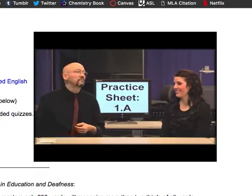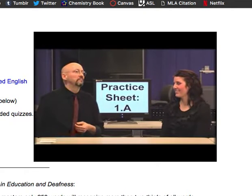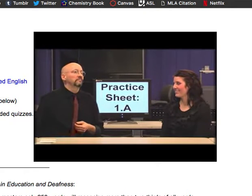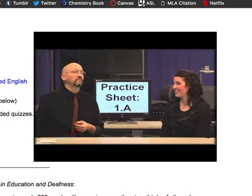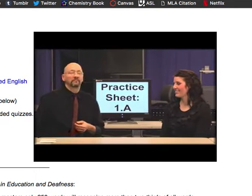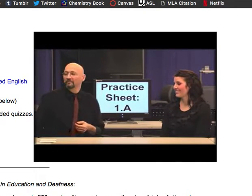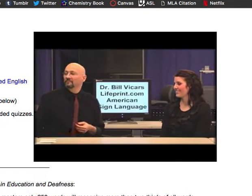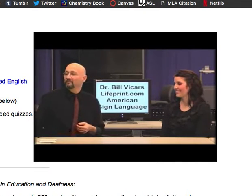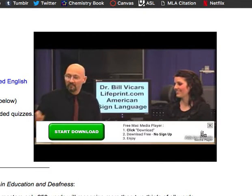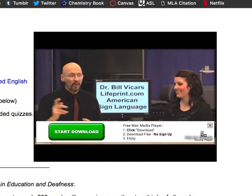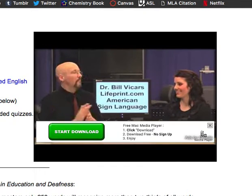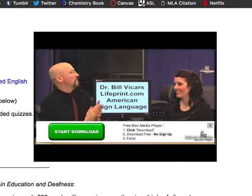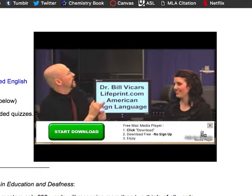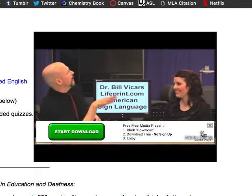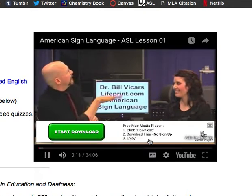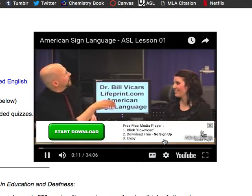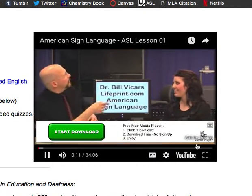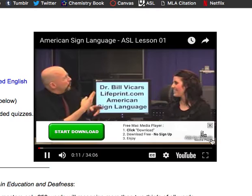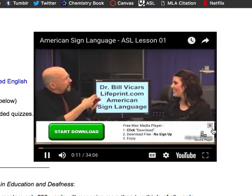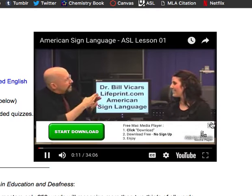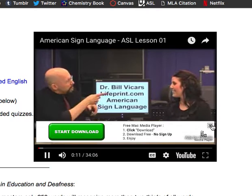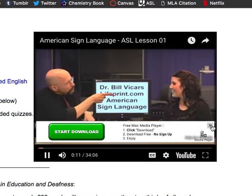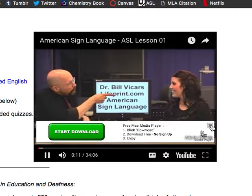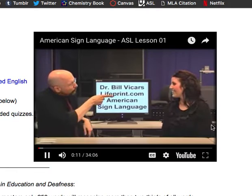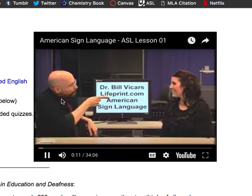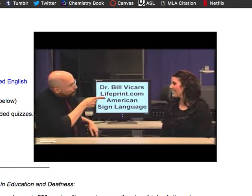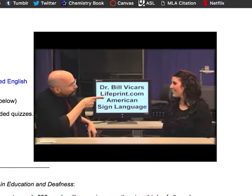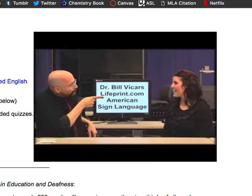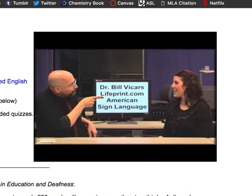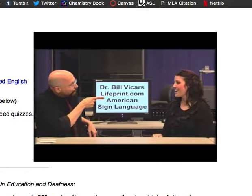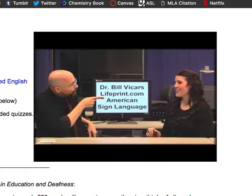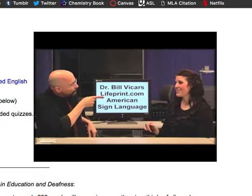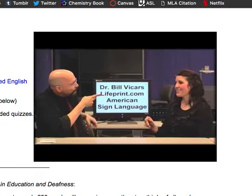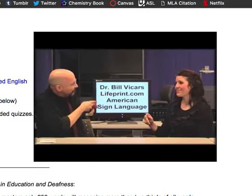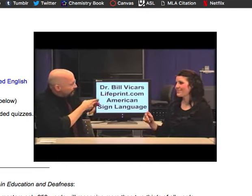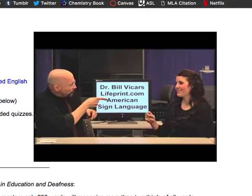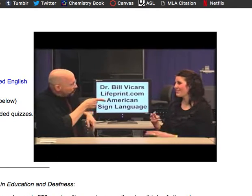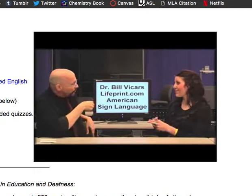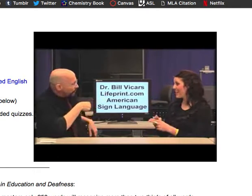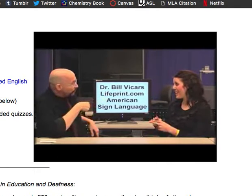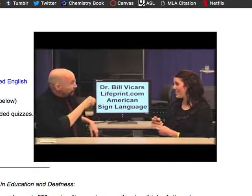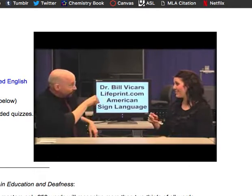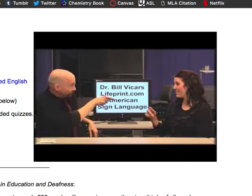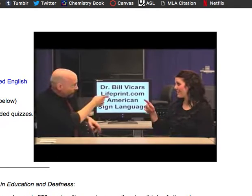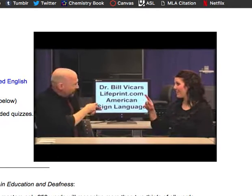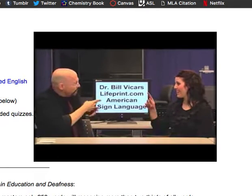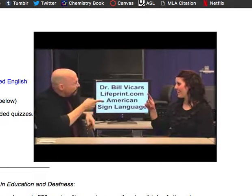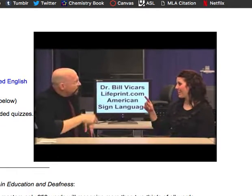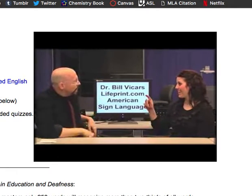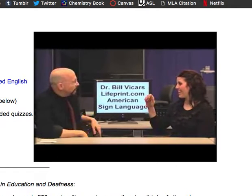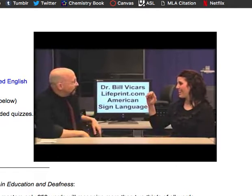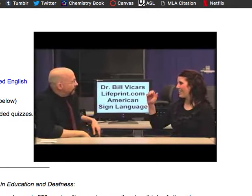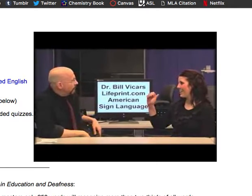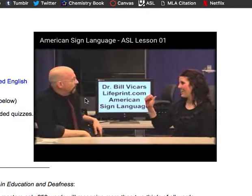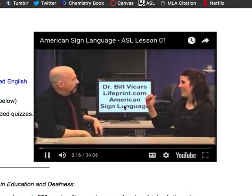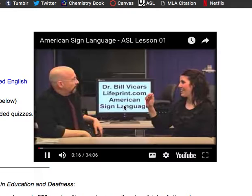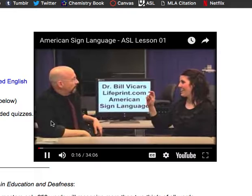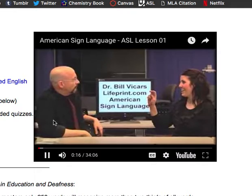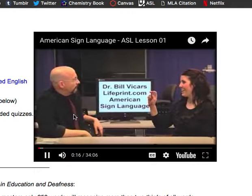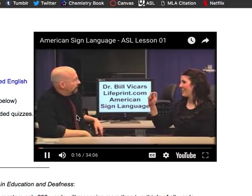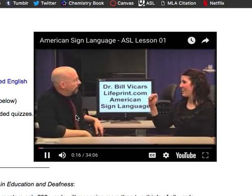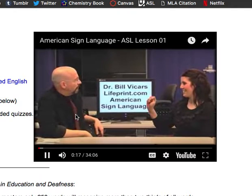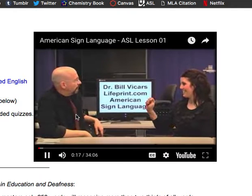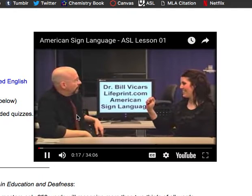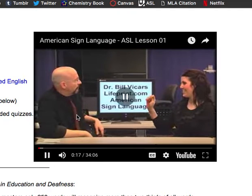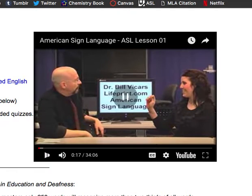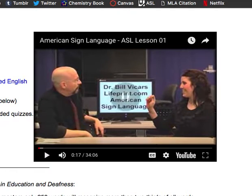very audio learner and the fact that they weren't telling me what to do and just doing the motions was not a